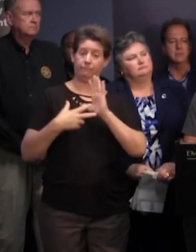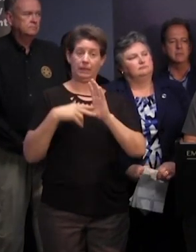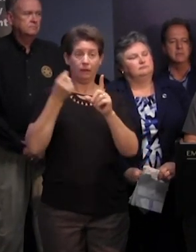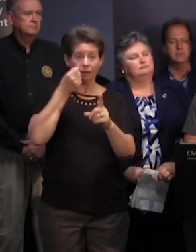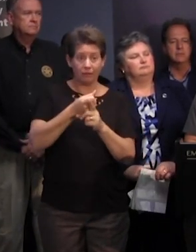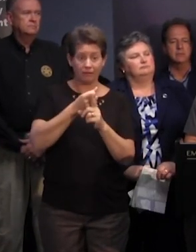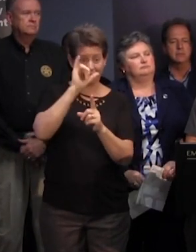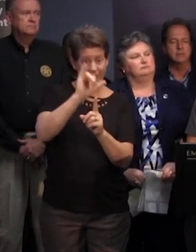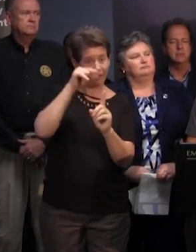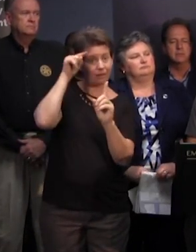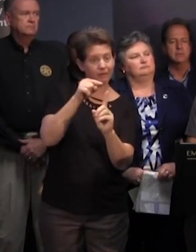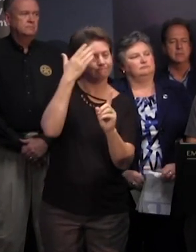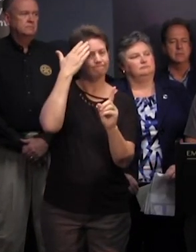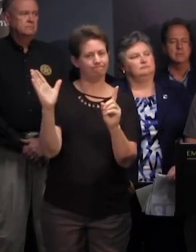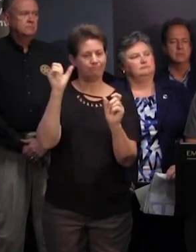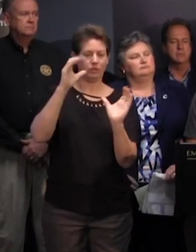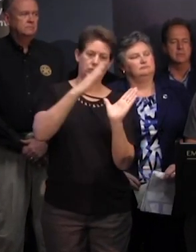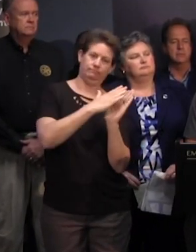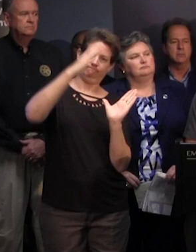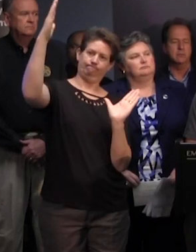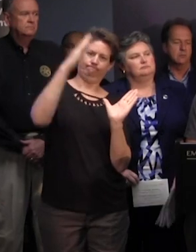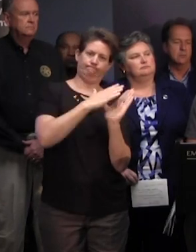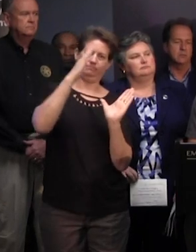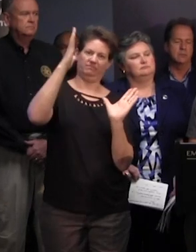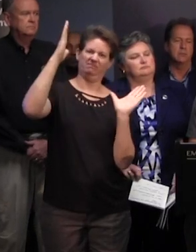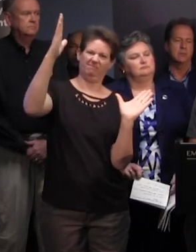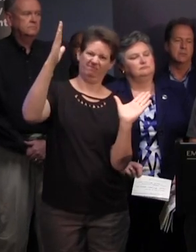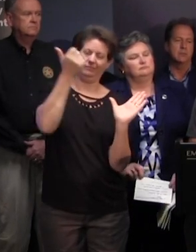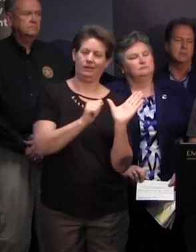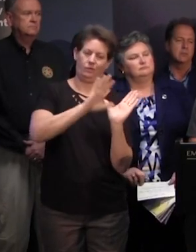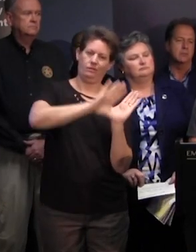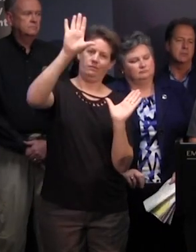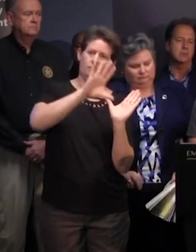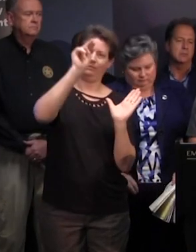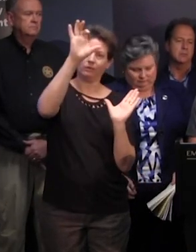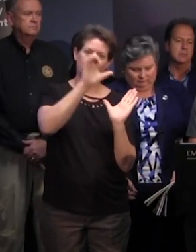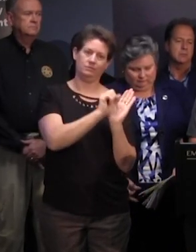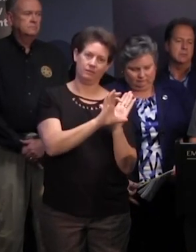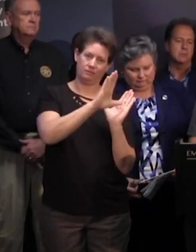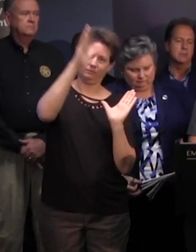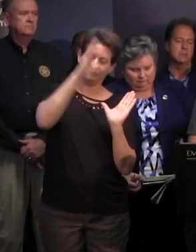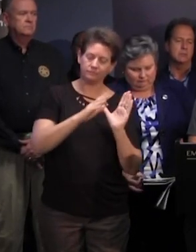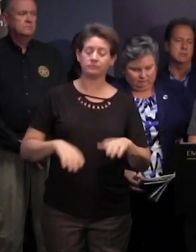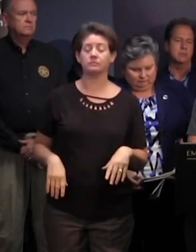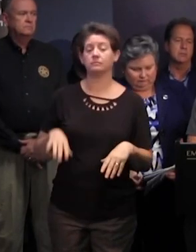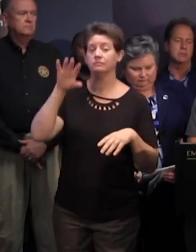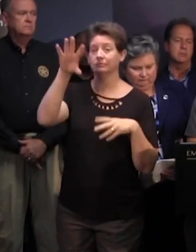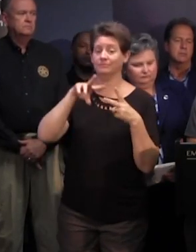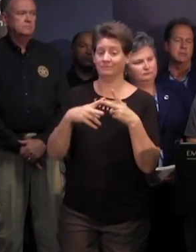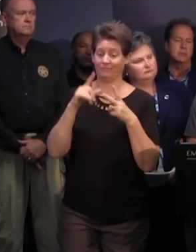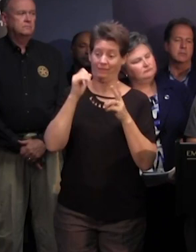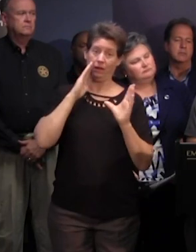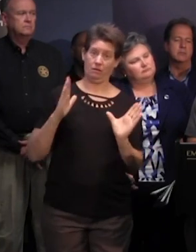landfall along portions of the northern or central portions of the south carolina coast two the cone does not at all